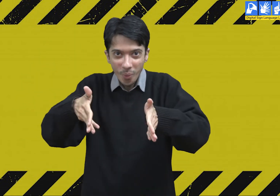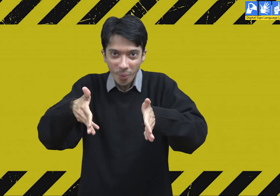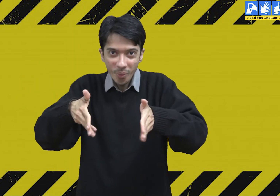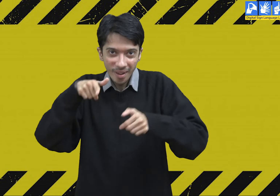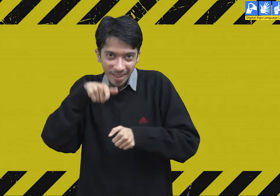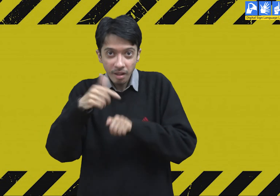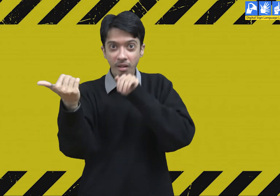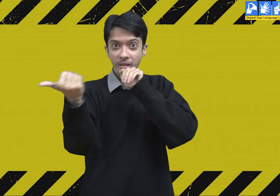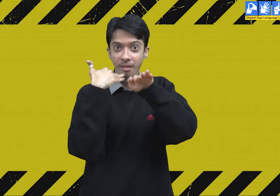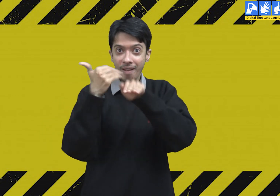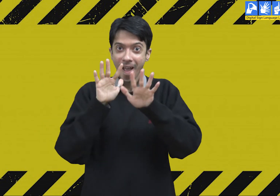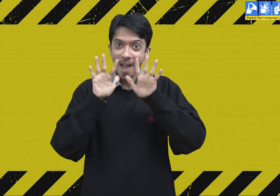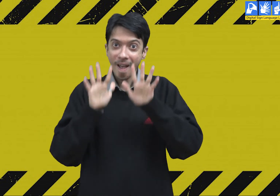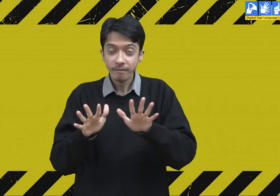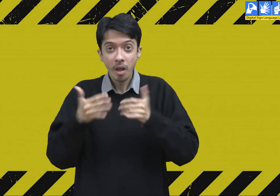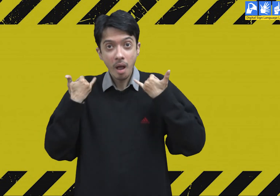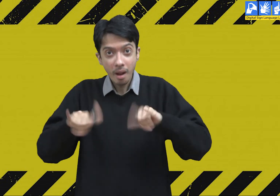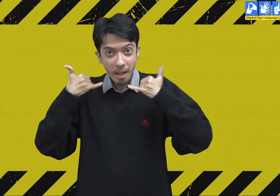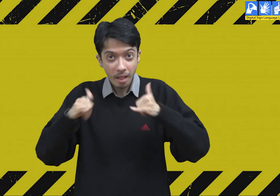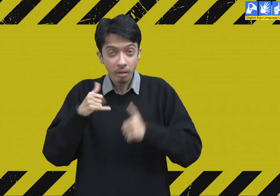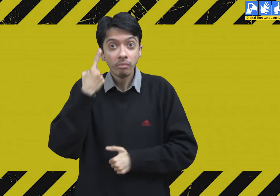Is it right to play on the road?